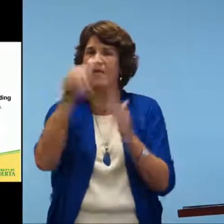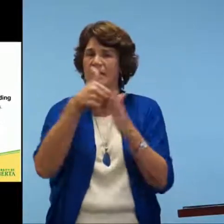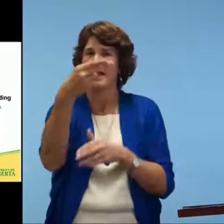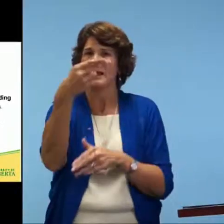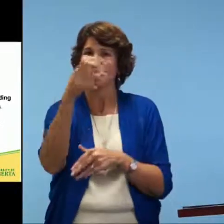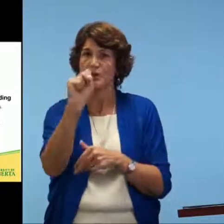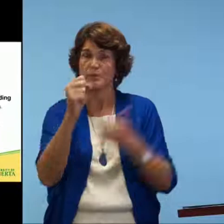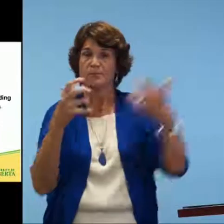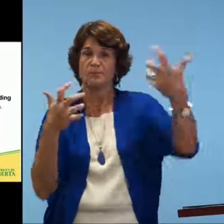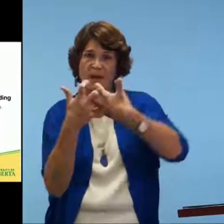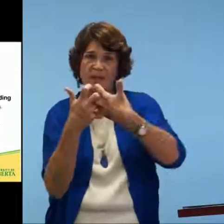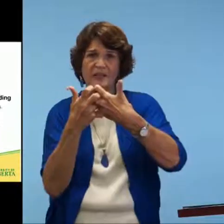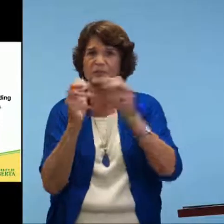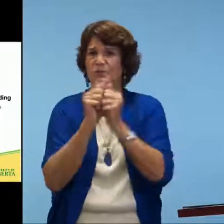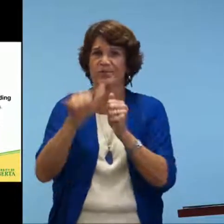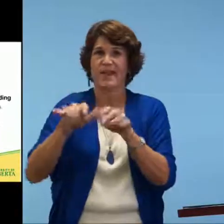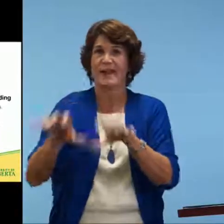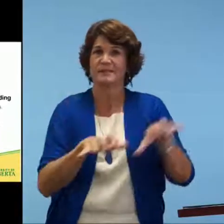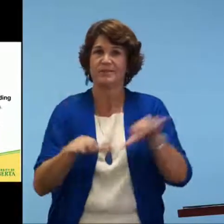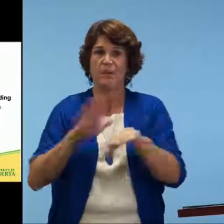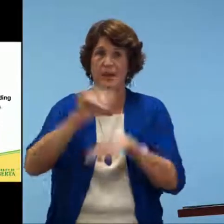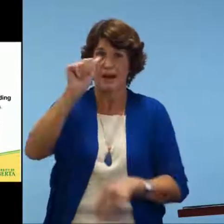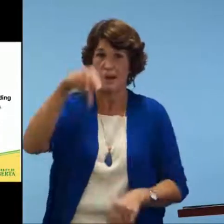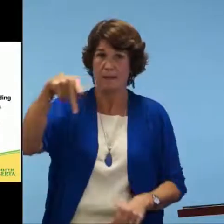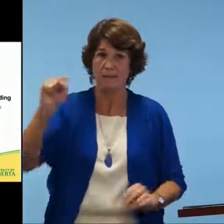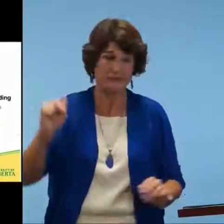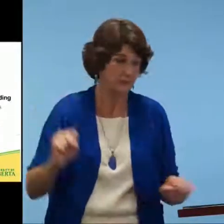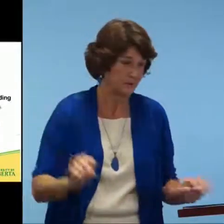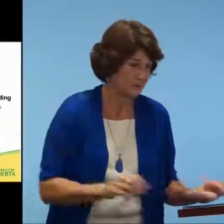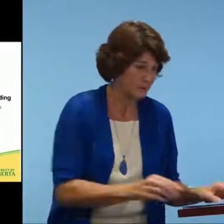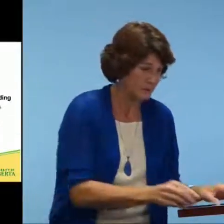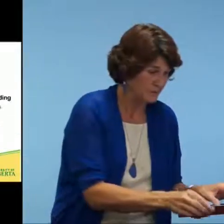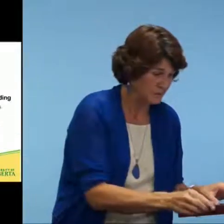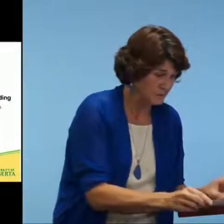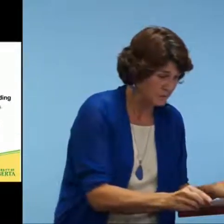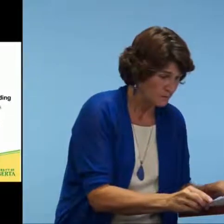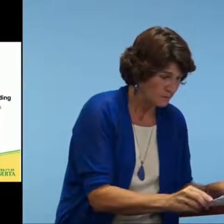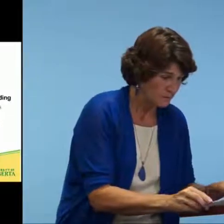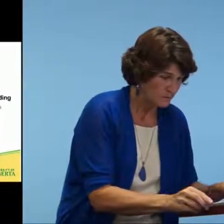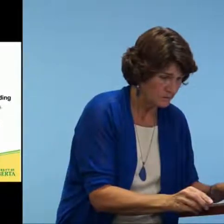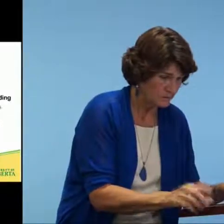Most of the games work with matching handshakes on the apps.